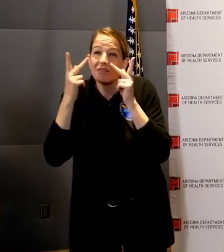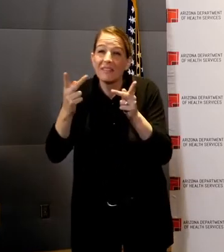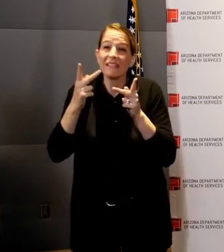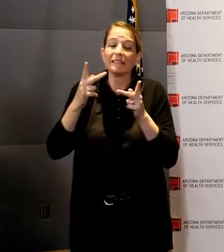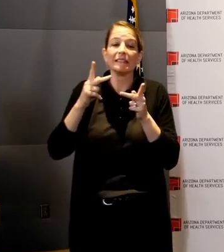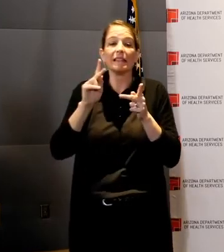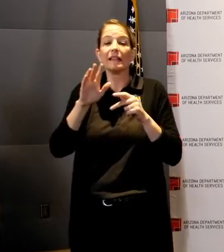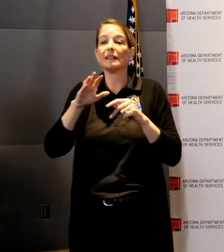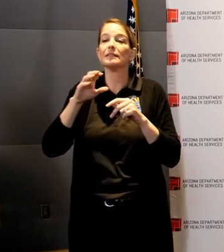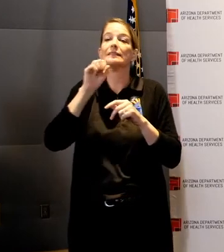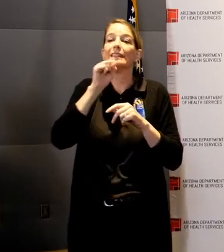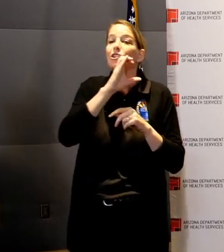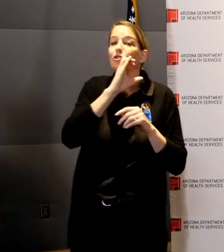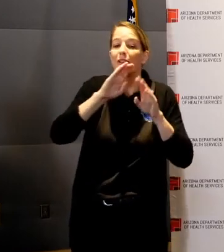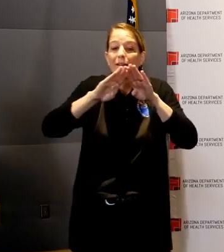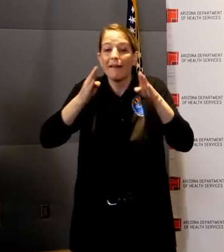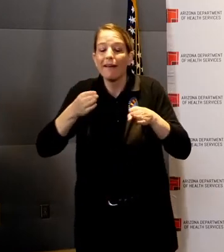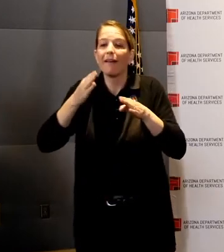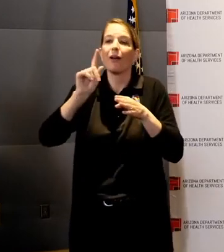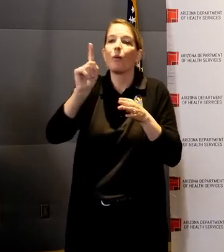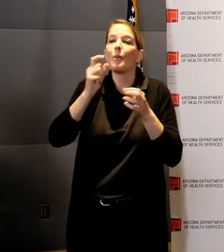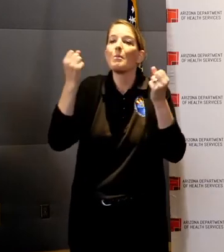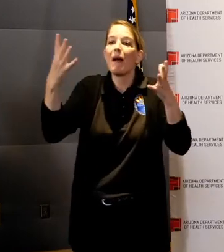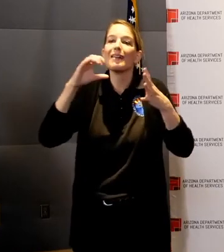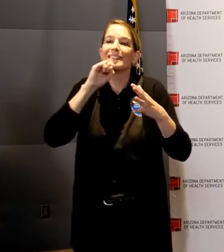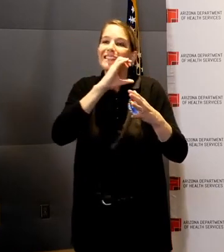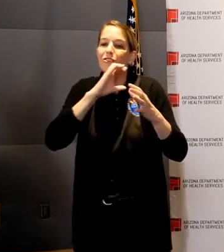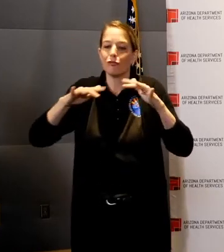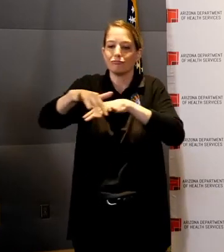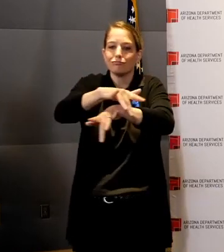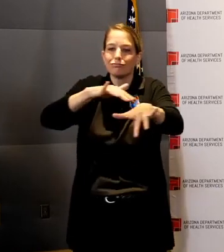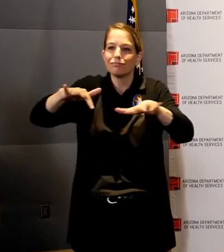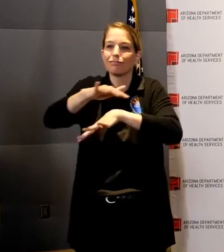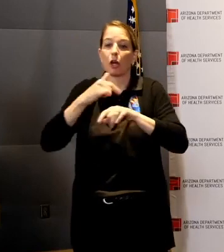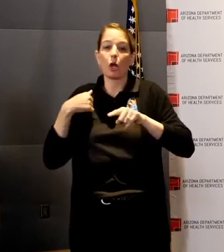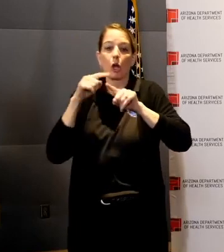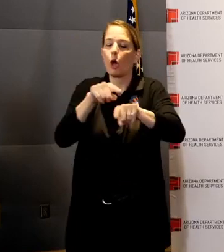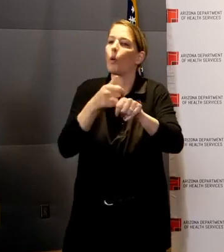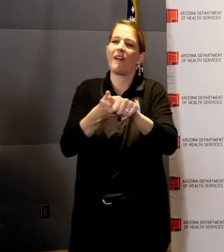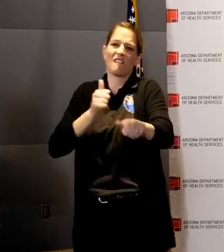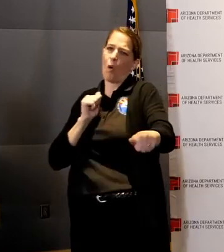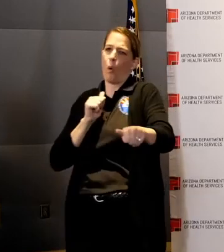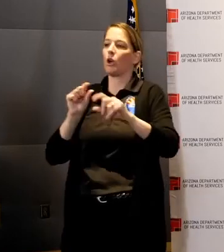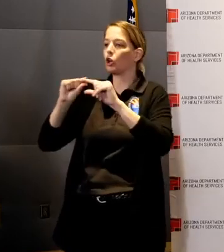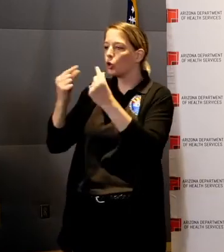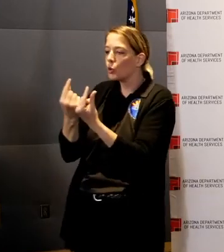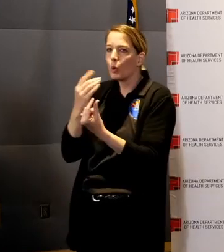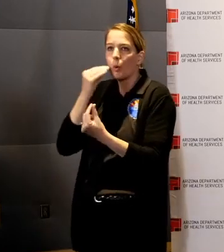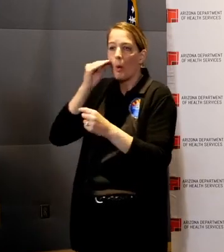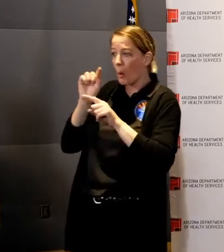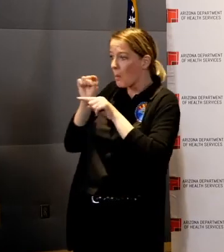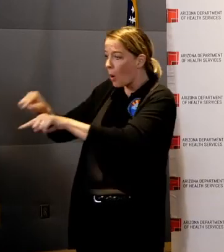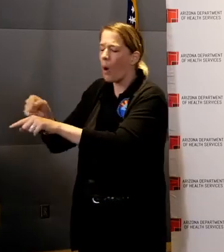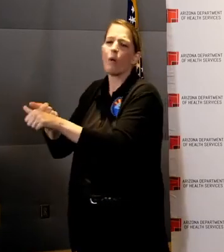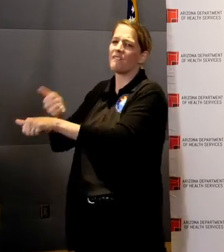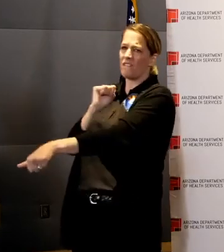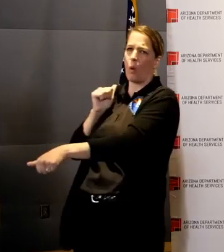assistance. And practice social distancing everywhere. With that, I'll hand it back to Governor Ducey.